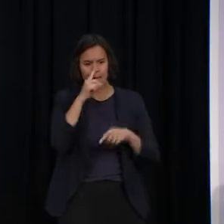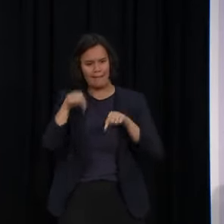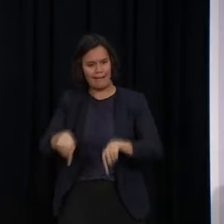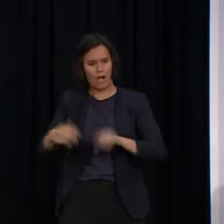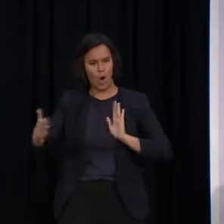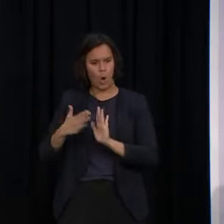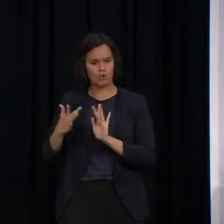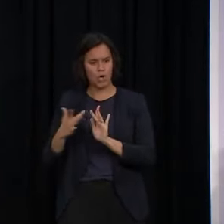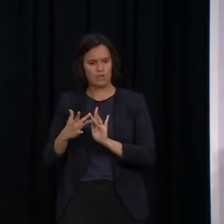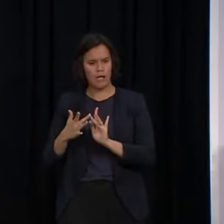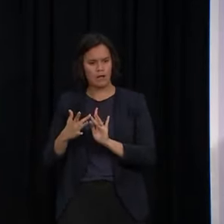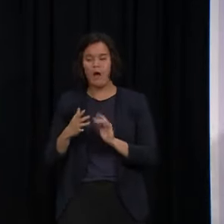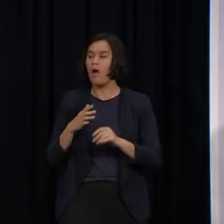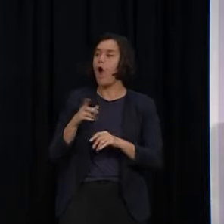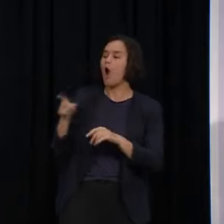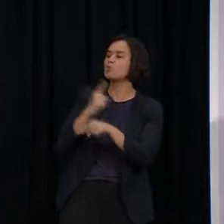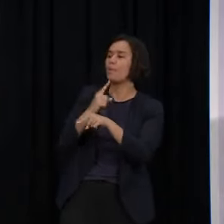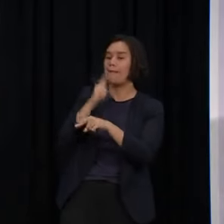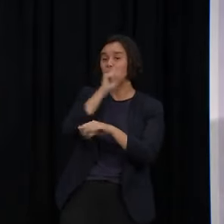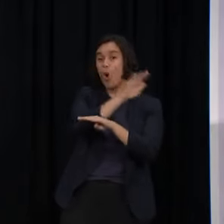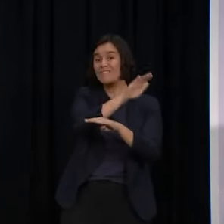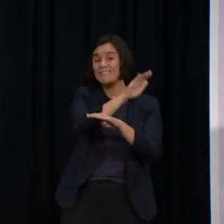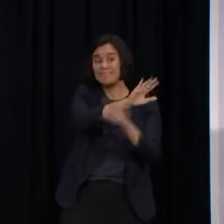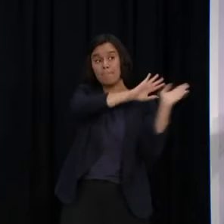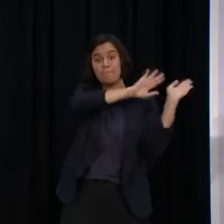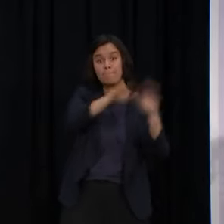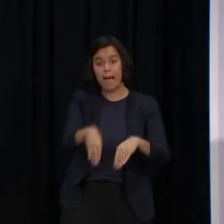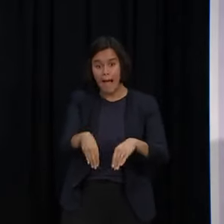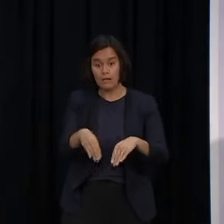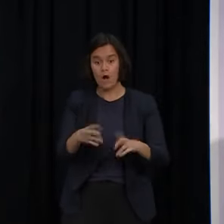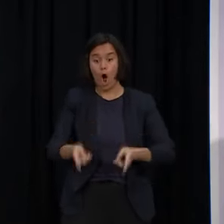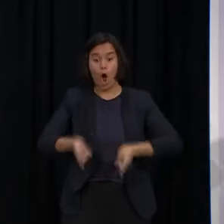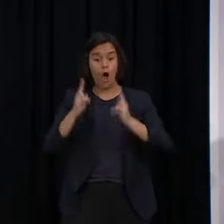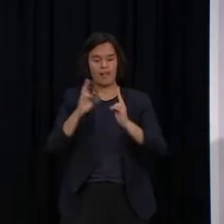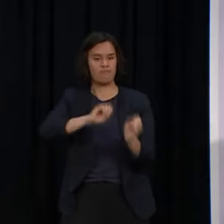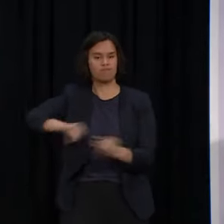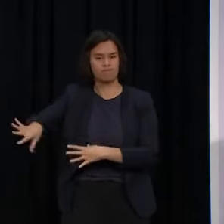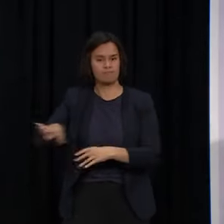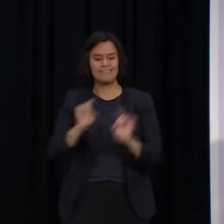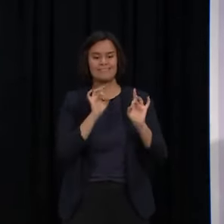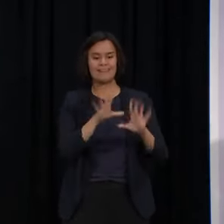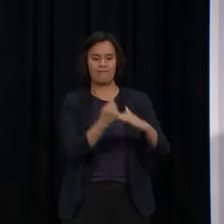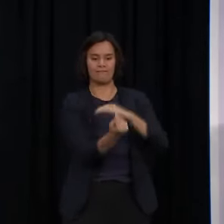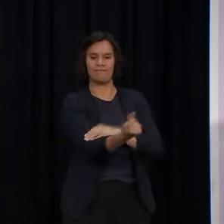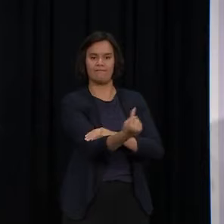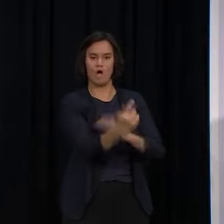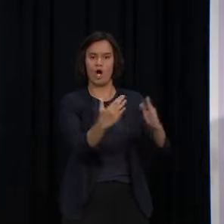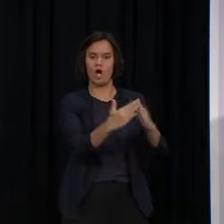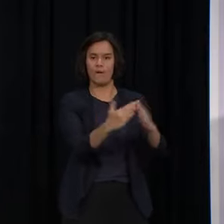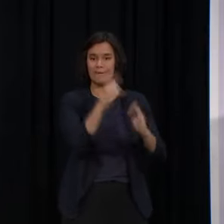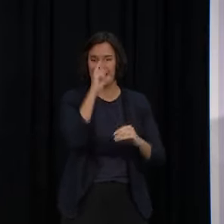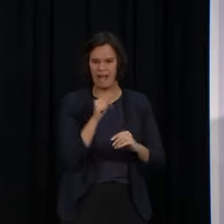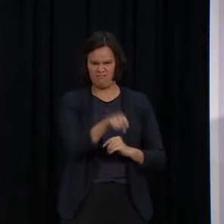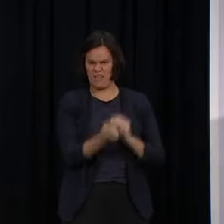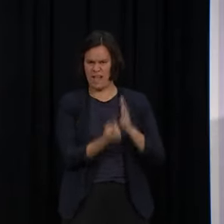from returnees. okay, yes, yeah. Are you closer to making that determination or is that just too hard, it's too early? First thing